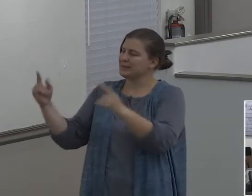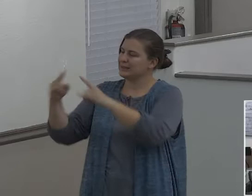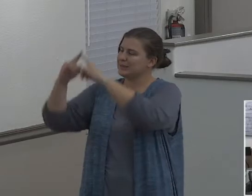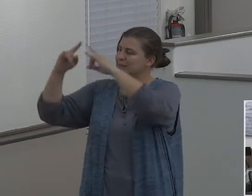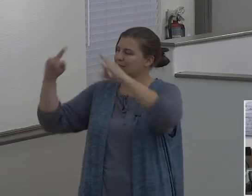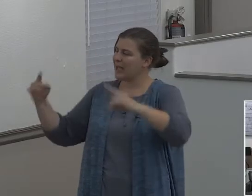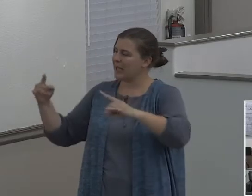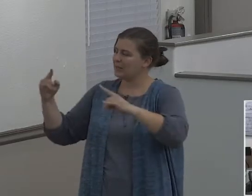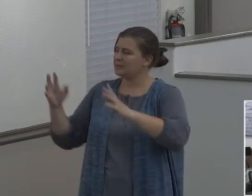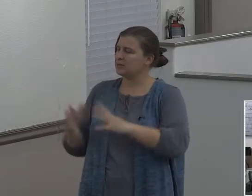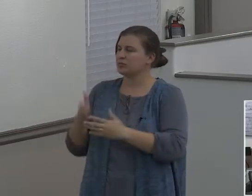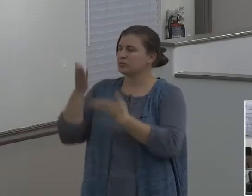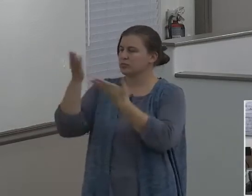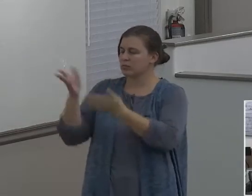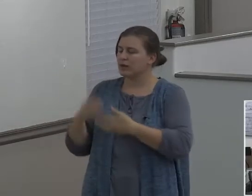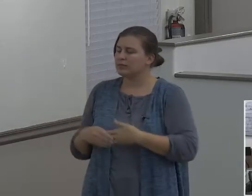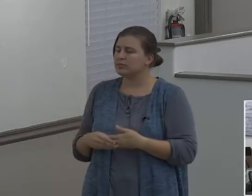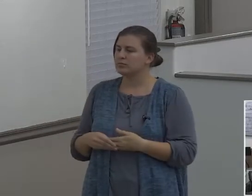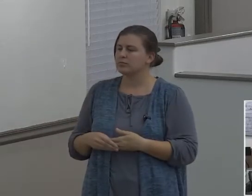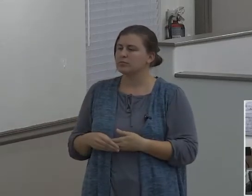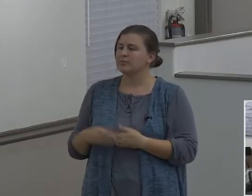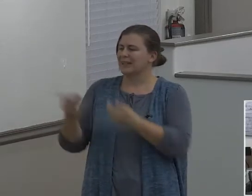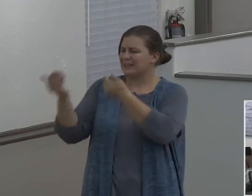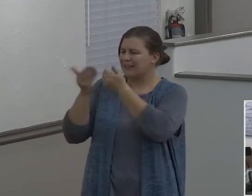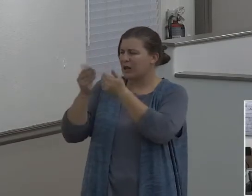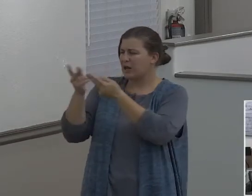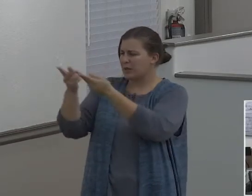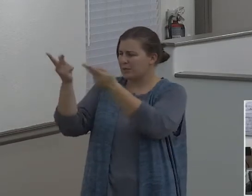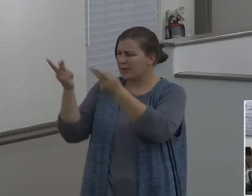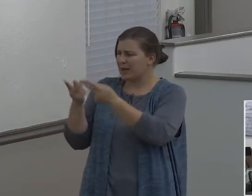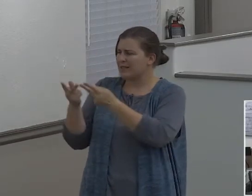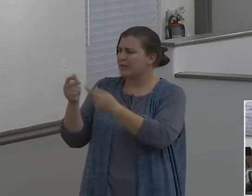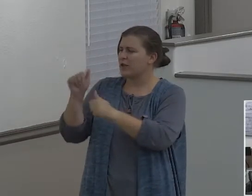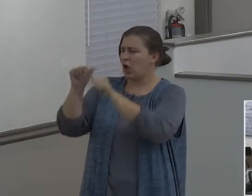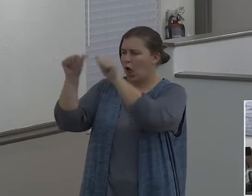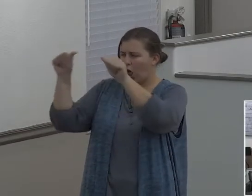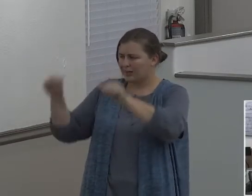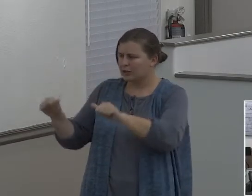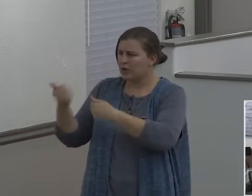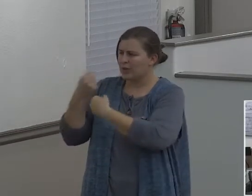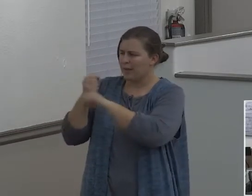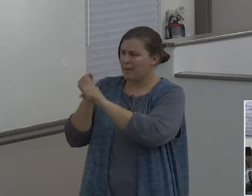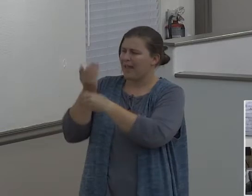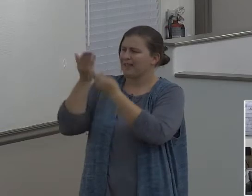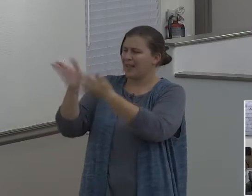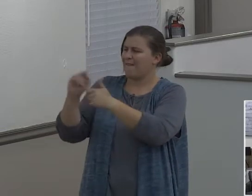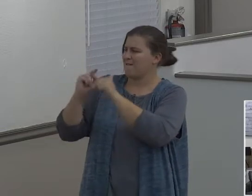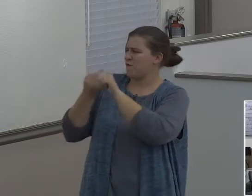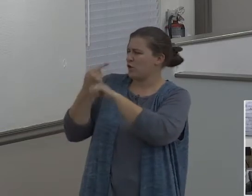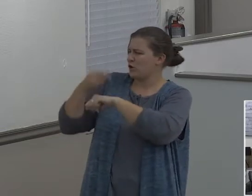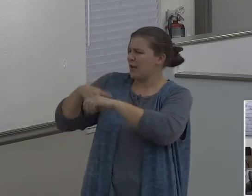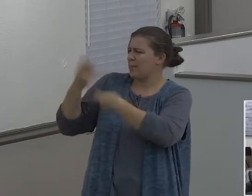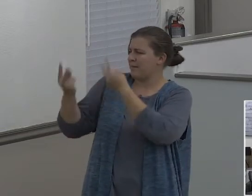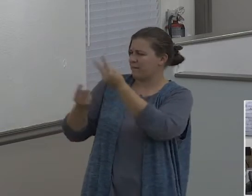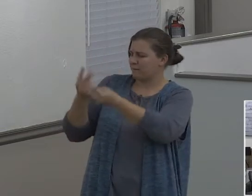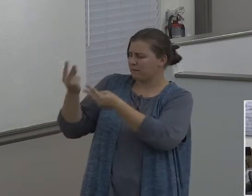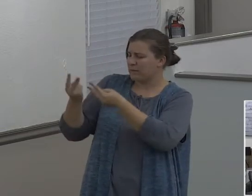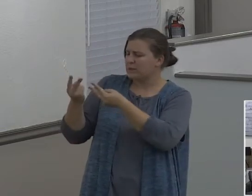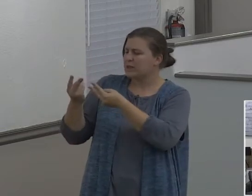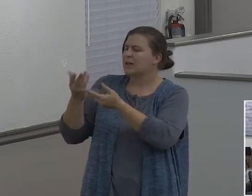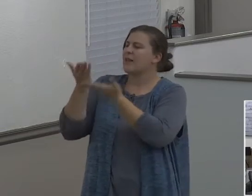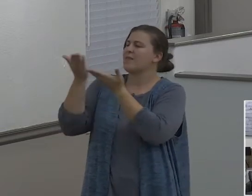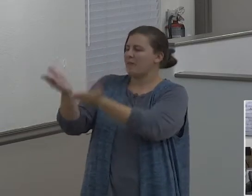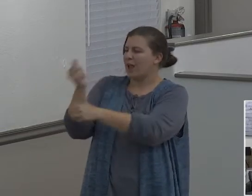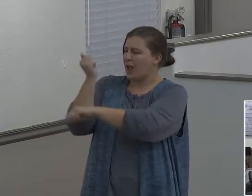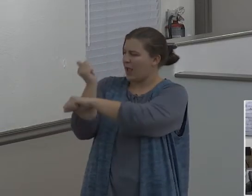under the place of the altar, which he had made there at the first, and there Abram called on